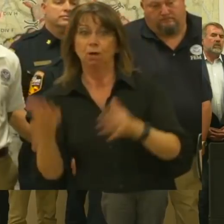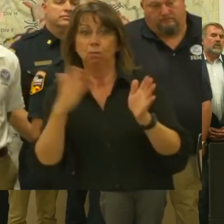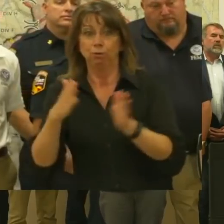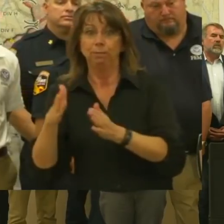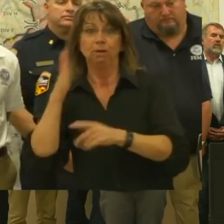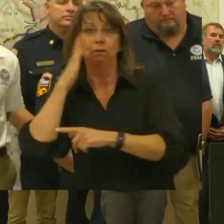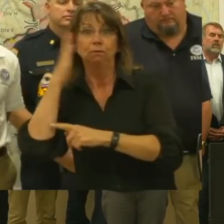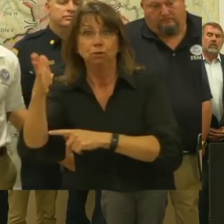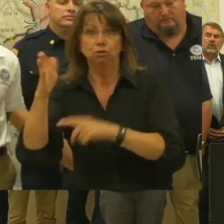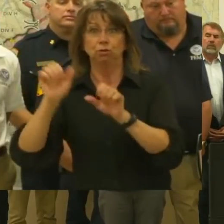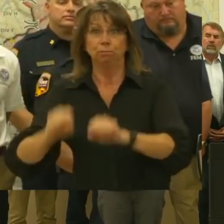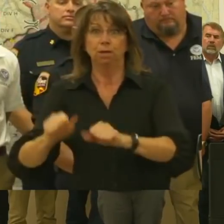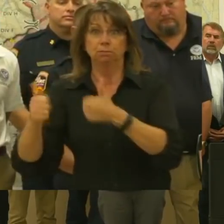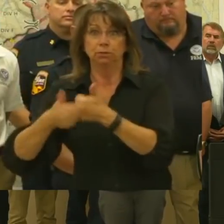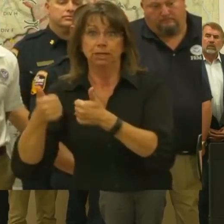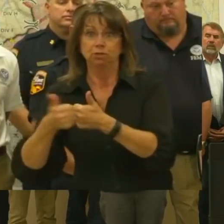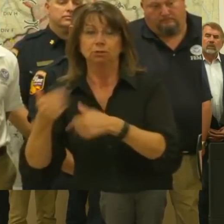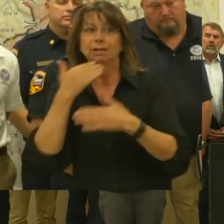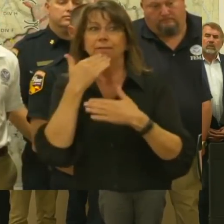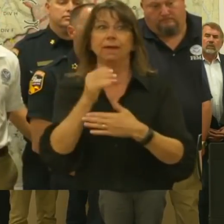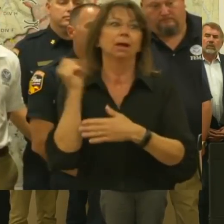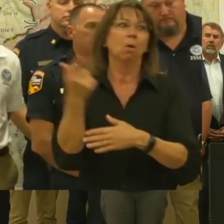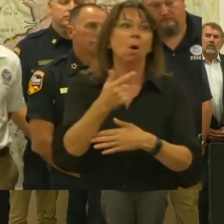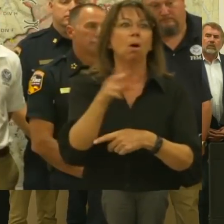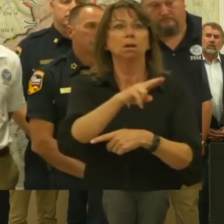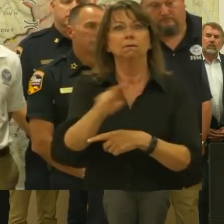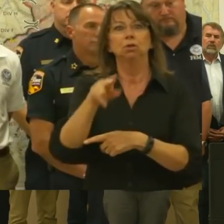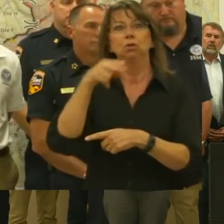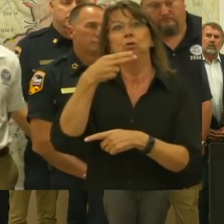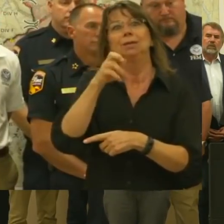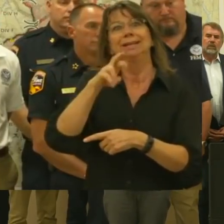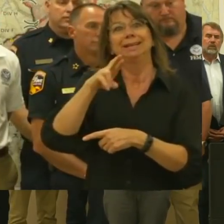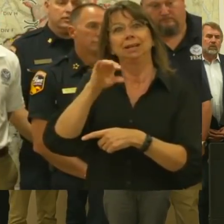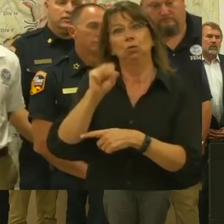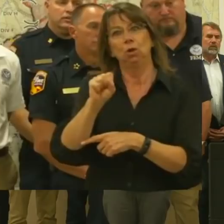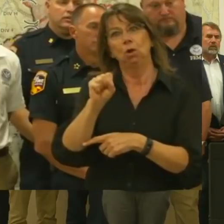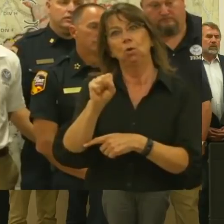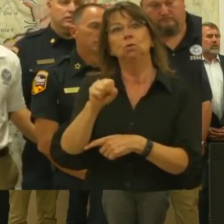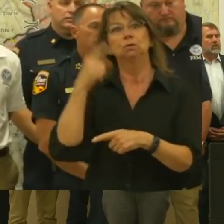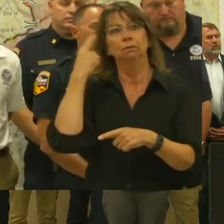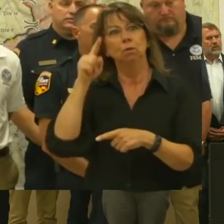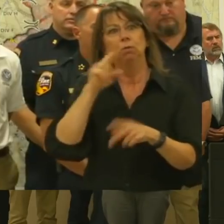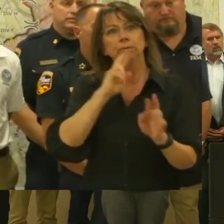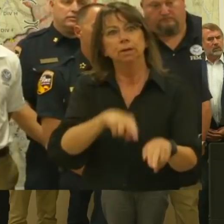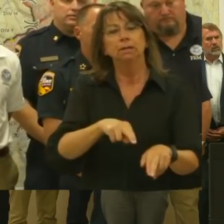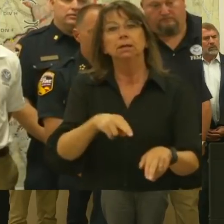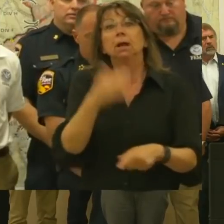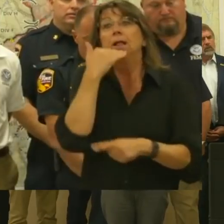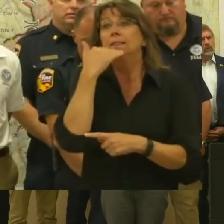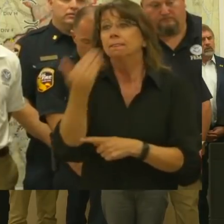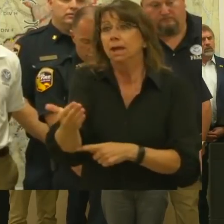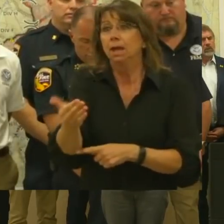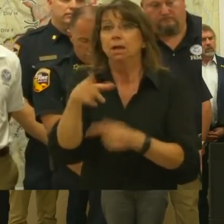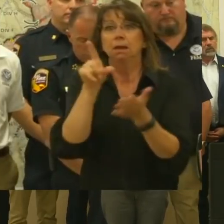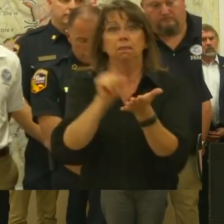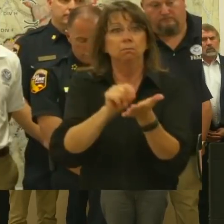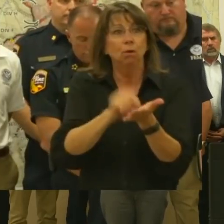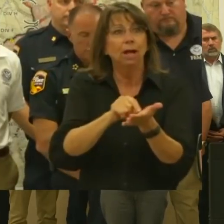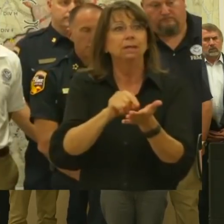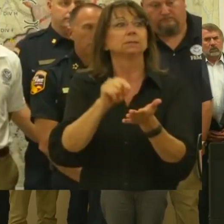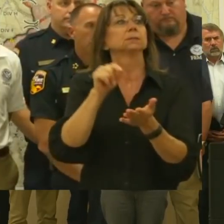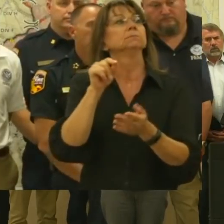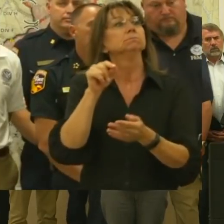to thank the heroes who continue to respond as I stand here. I also want to thank the press who's here. You do play an extraordinarily important